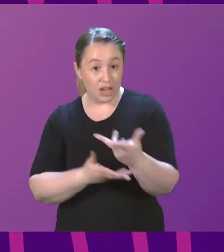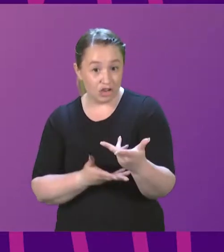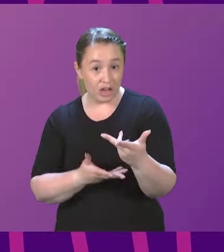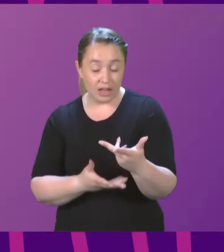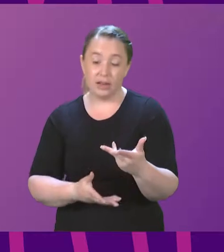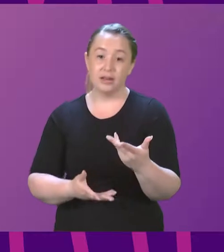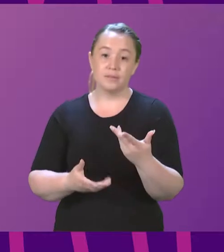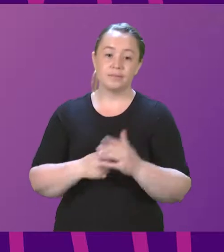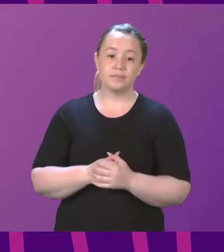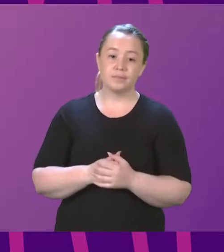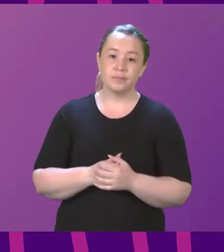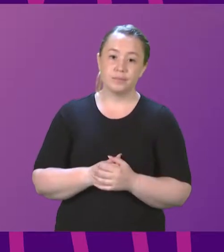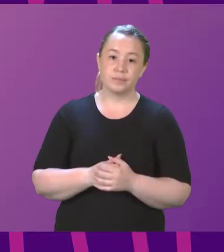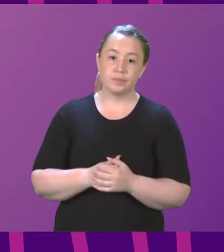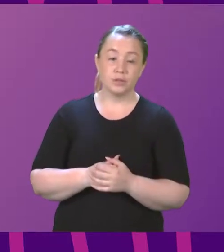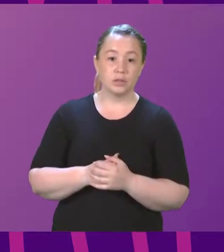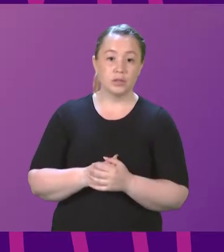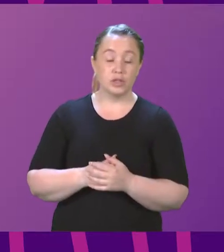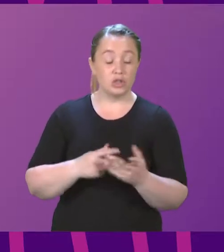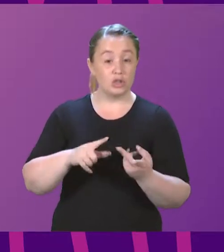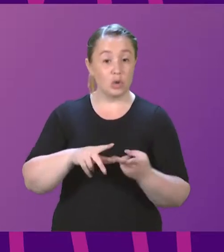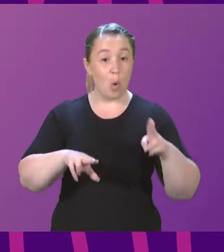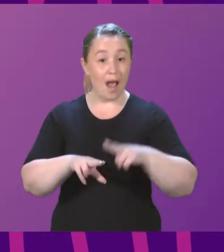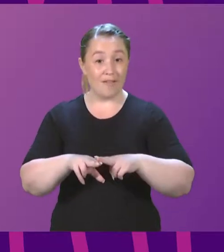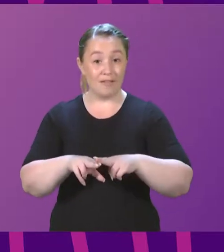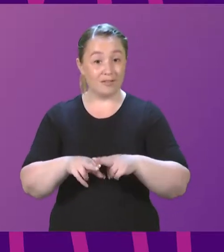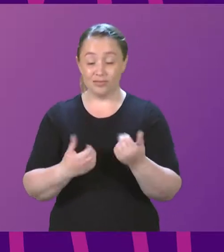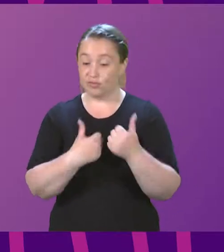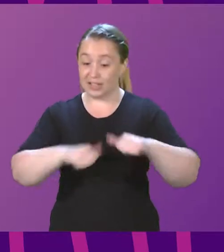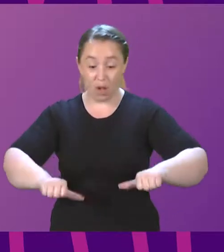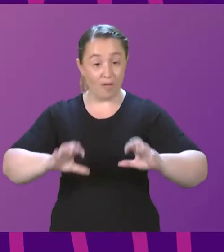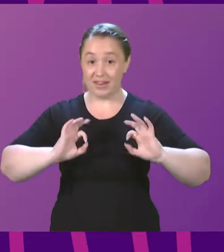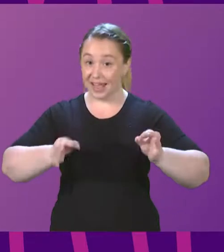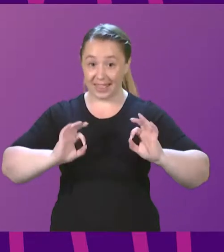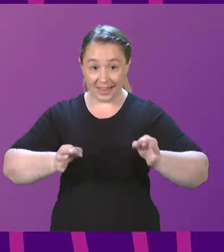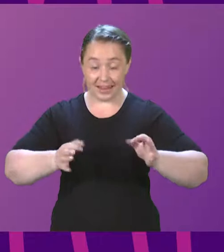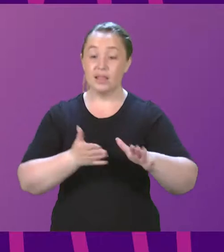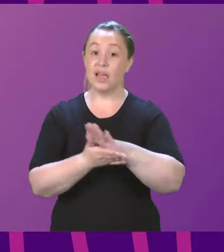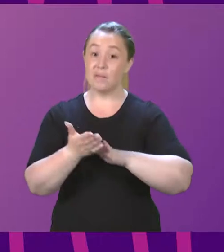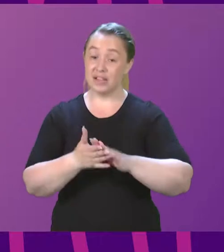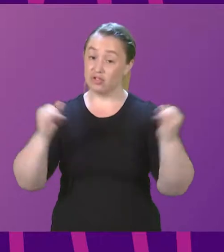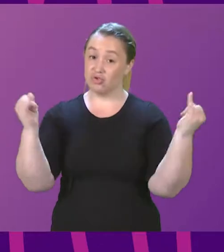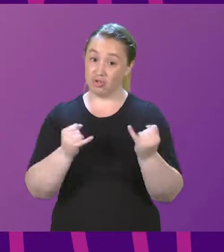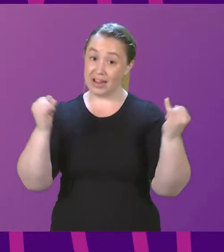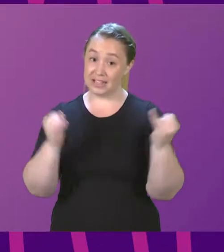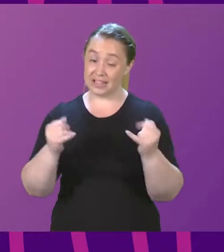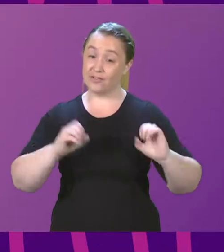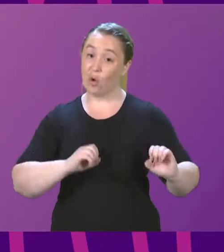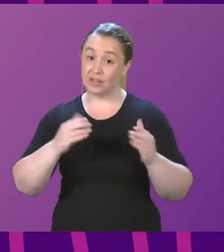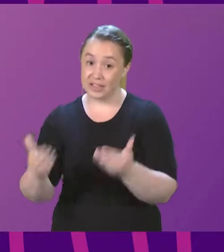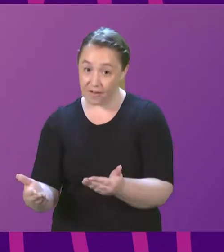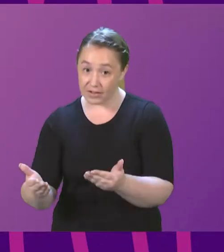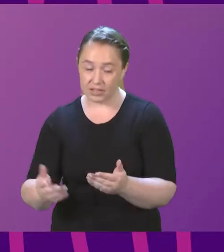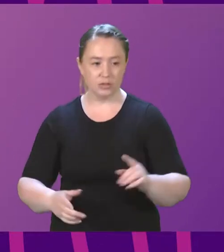that this, in fact, means that if we don't resolve this, there is a crisis in the service? And what will she do to